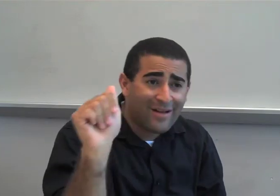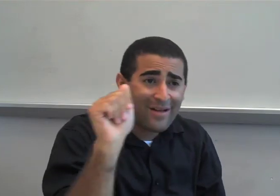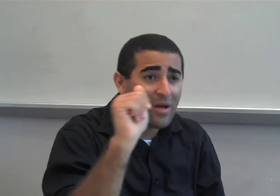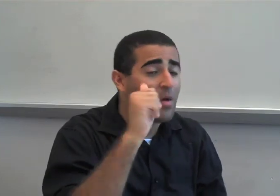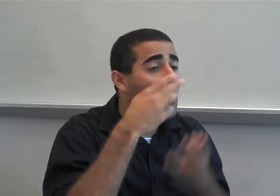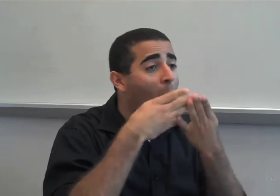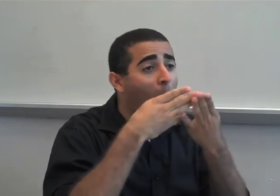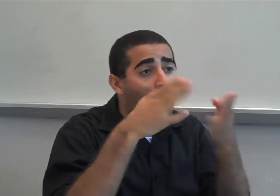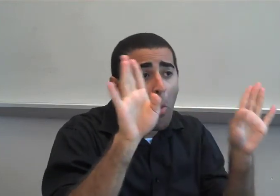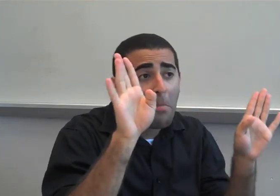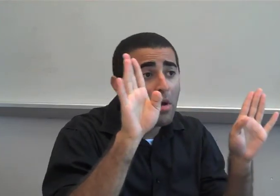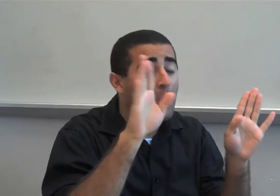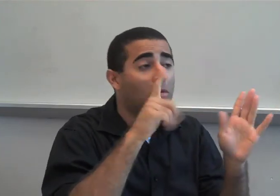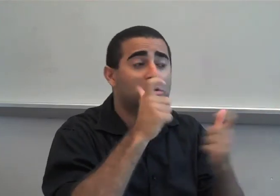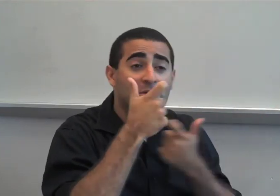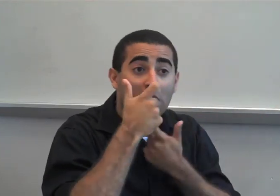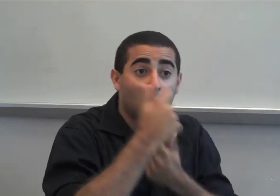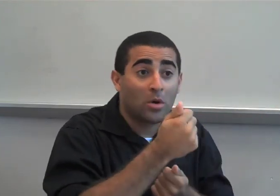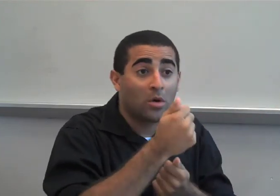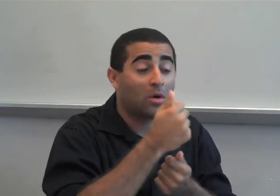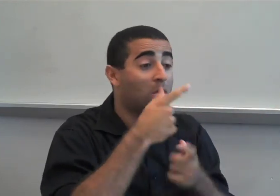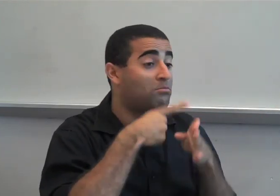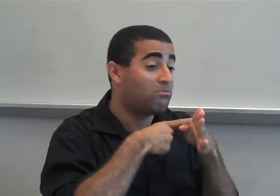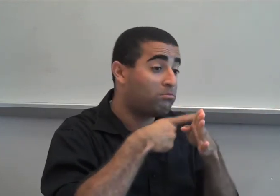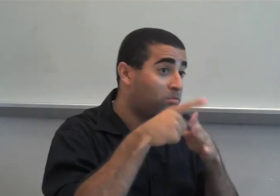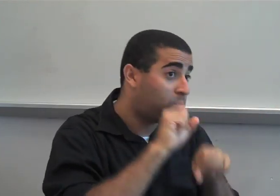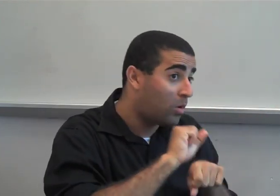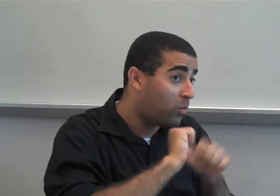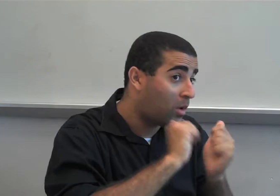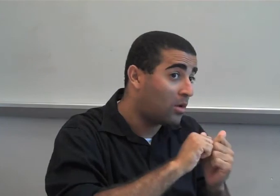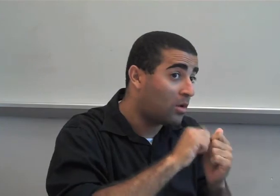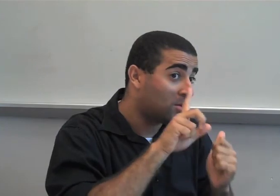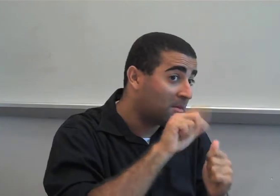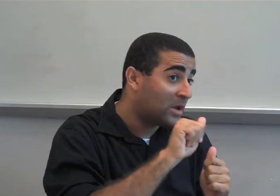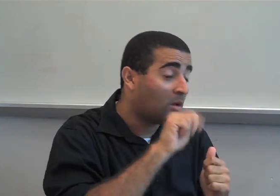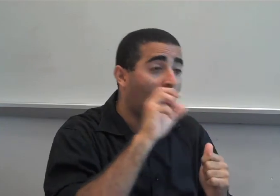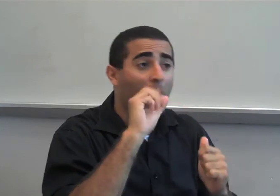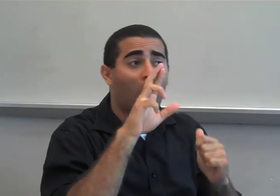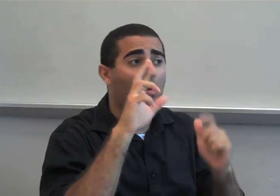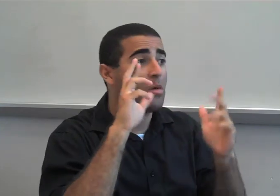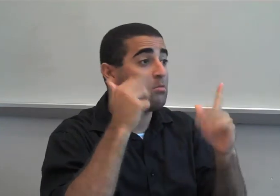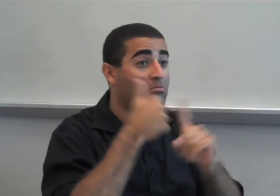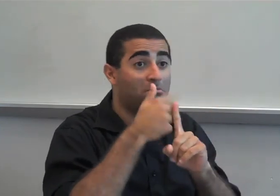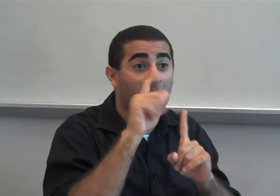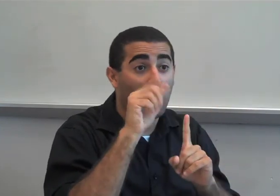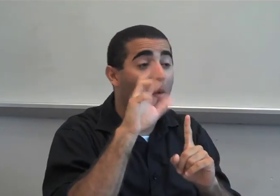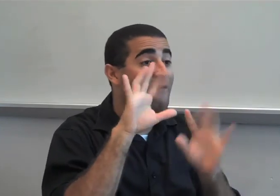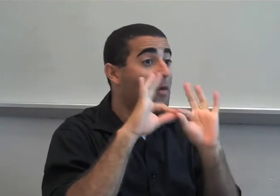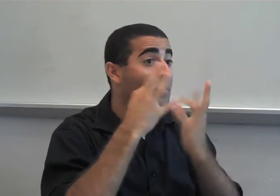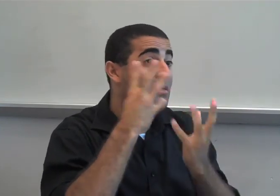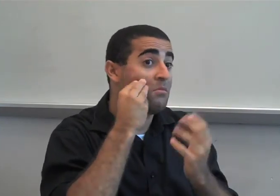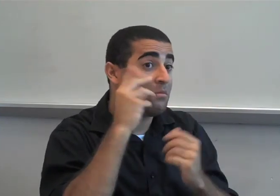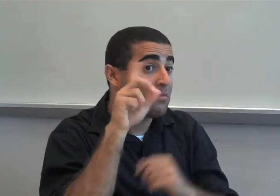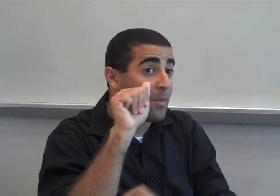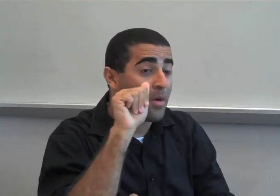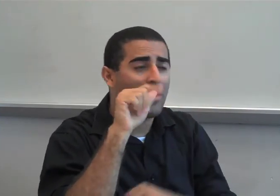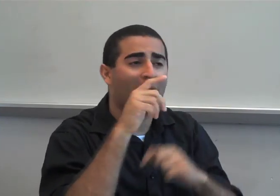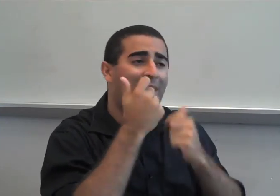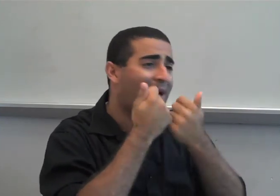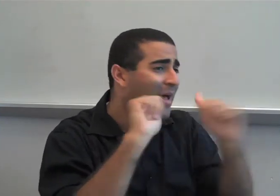for anybody. It's open. Anybody who's interested, anybody with a disability, anybody who doesn't have a disability or maybe